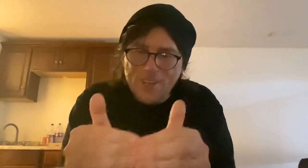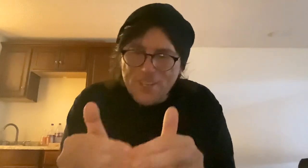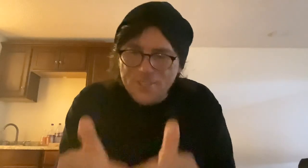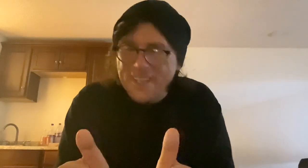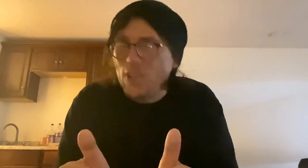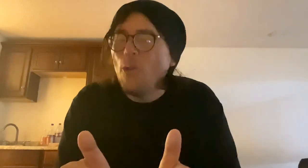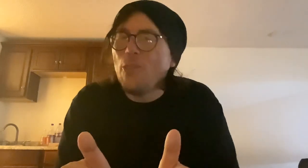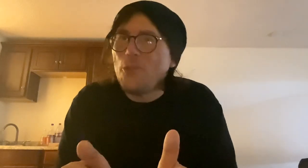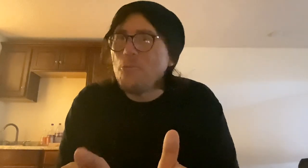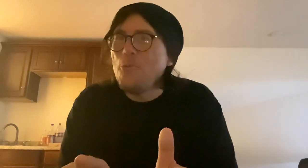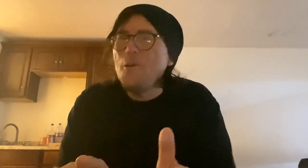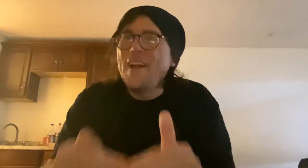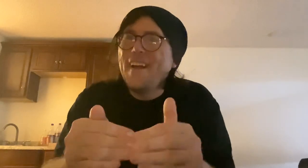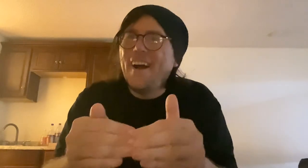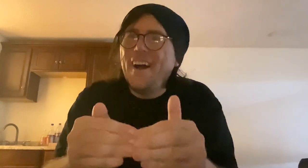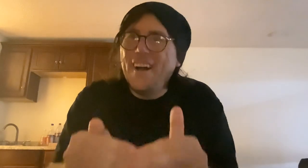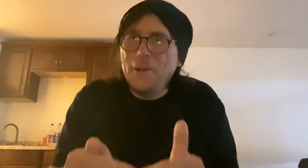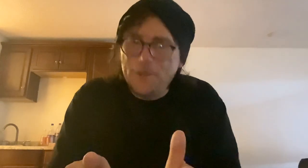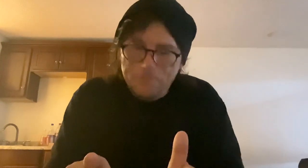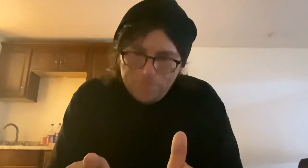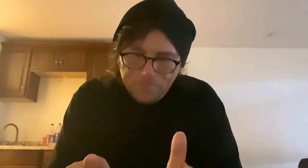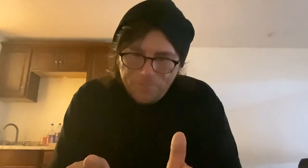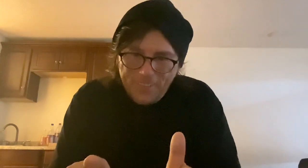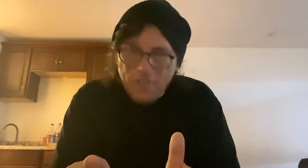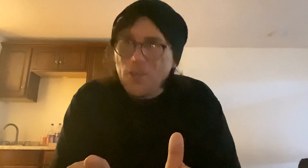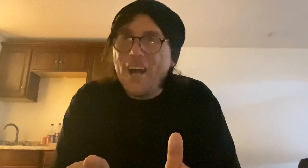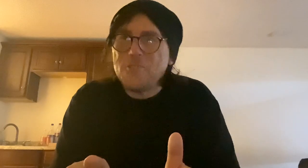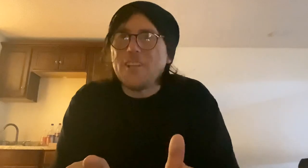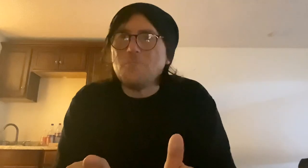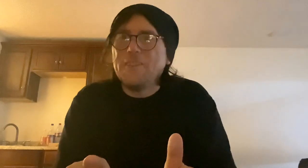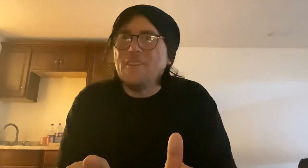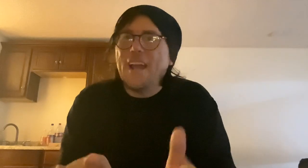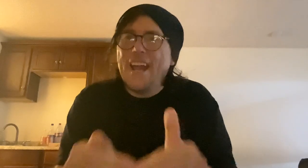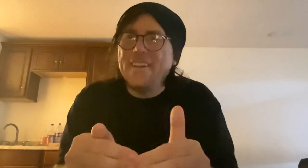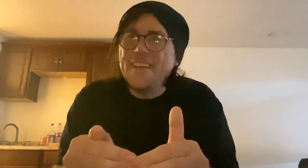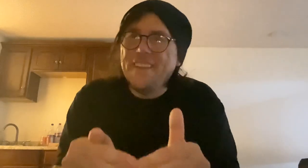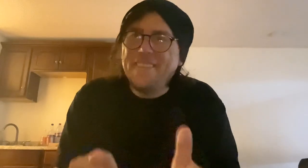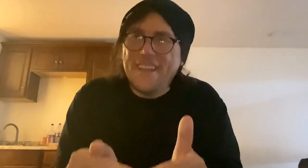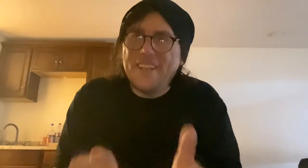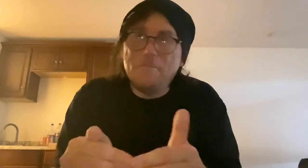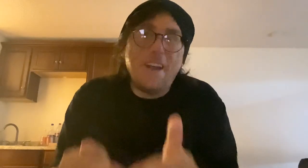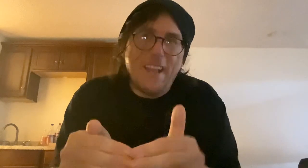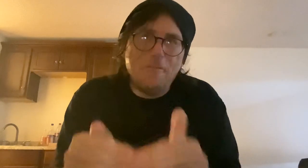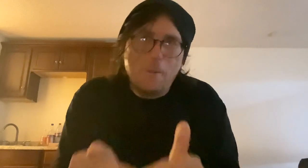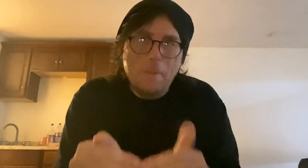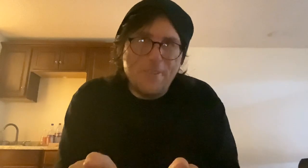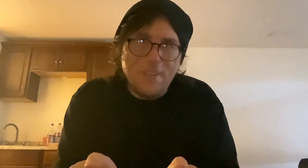so they can go through your contracts with you and they can fight for a better deal